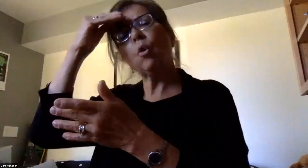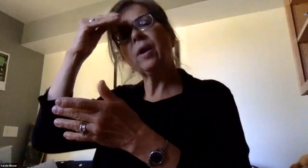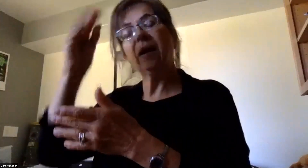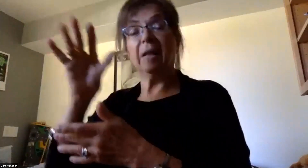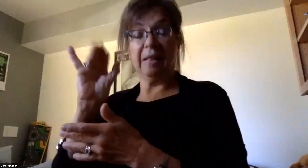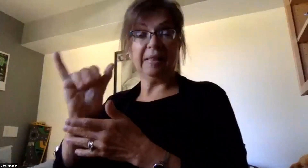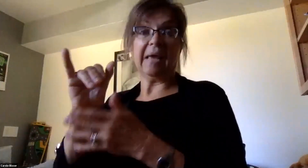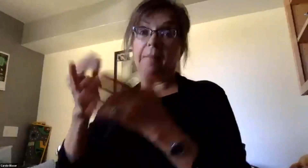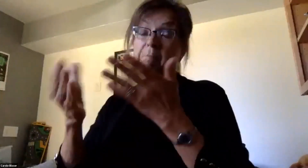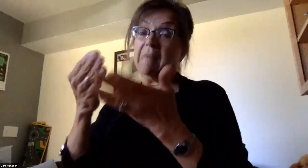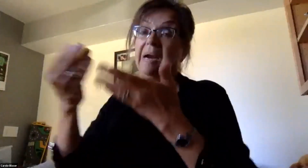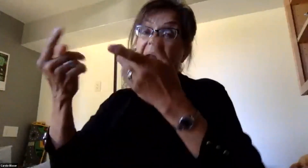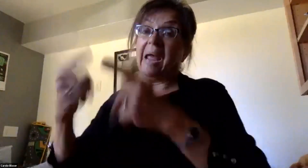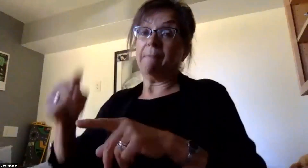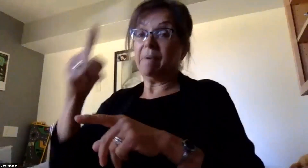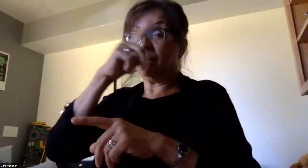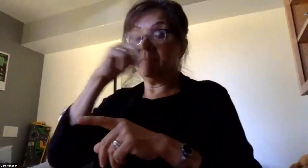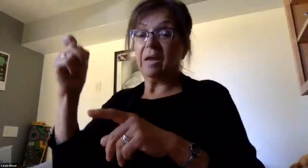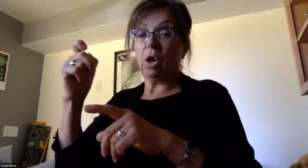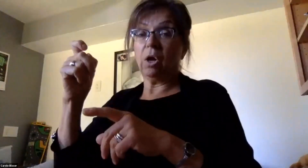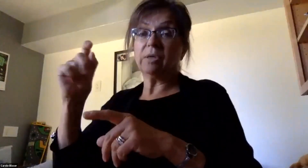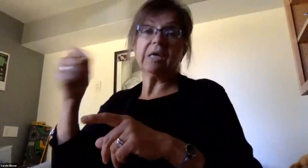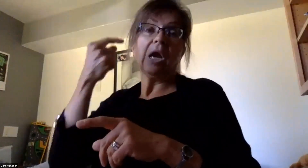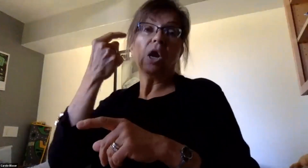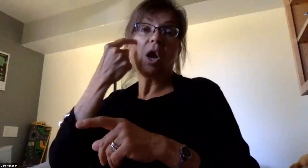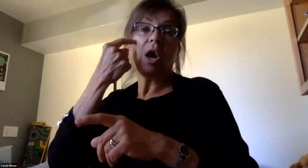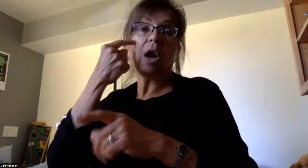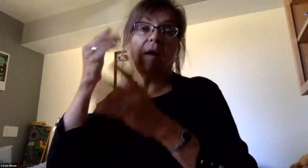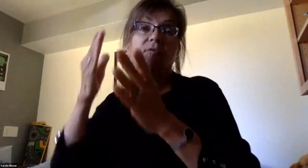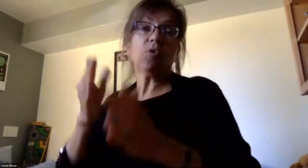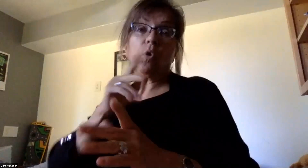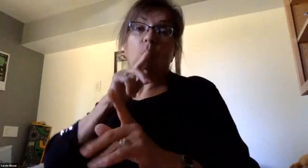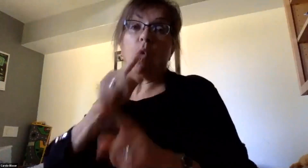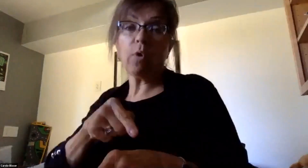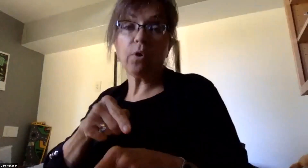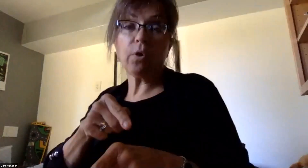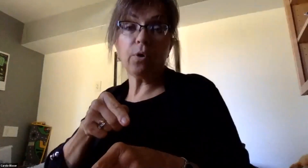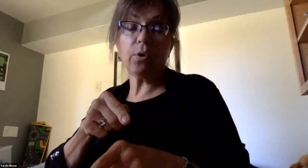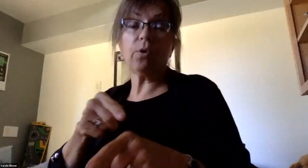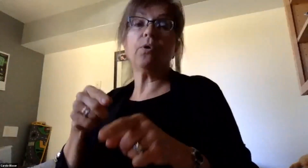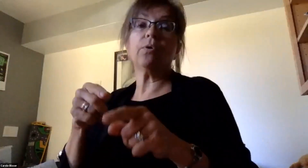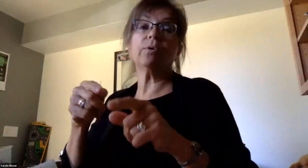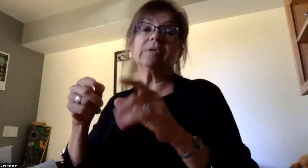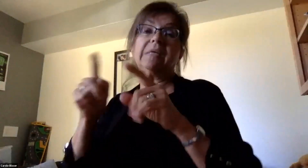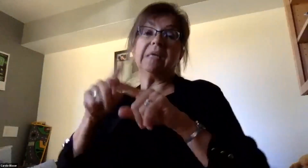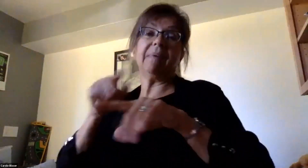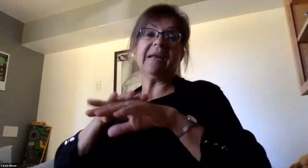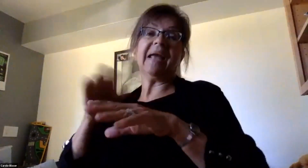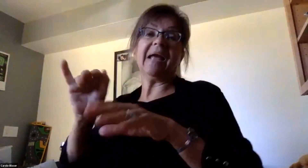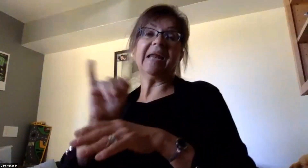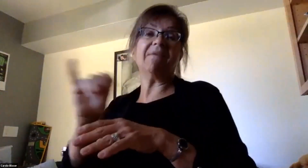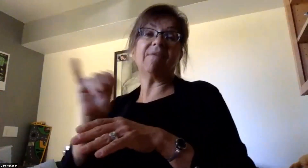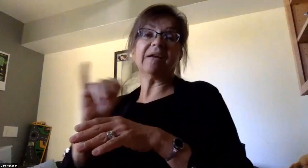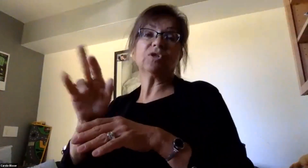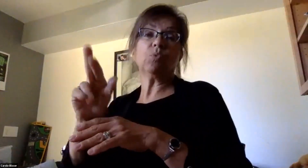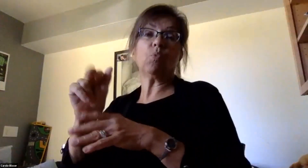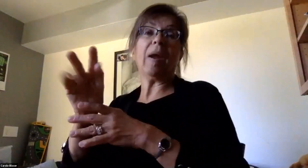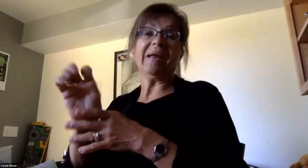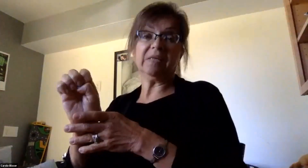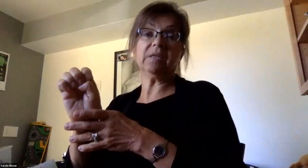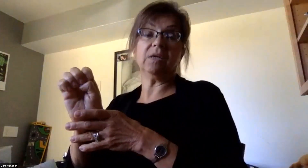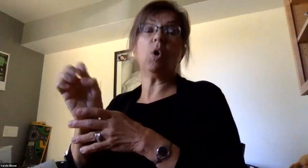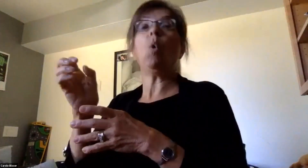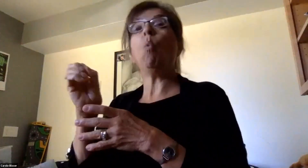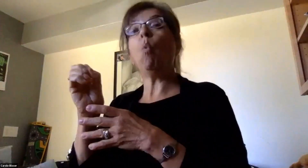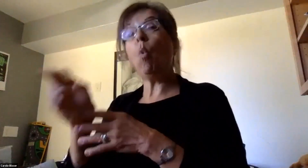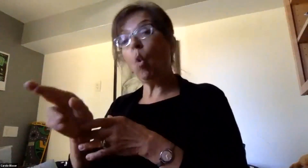could be the result of an executive order from the governor's office related to the current infection rate within our region or across the street or